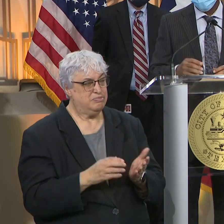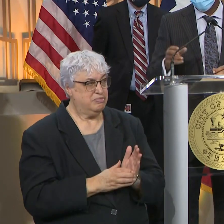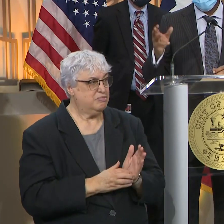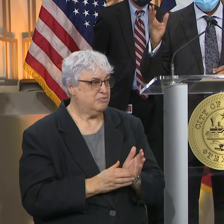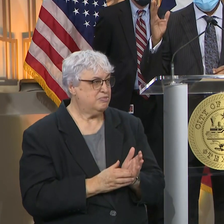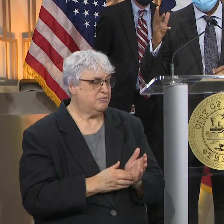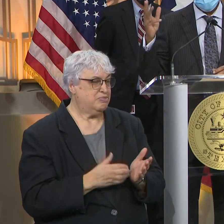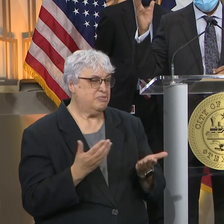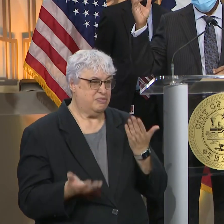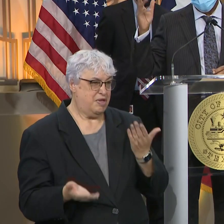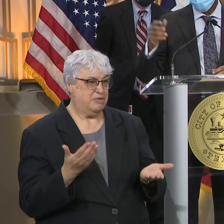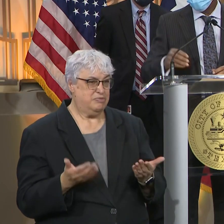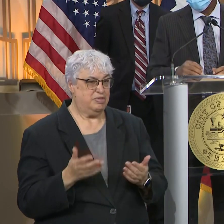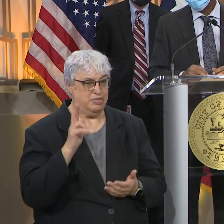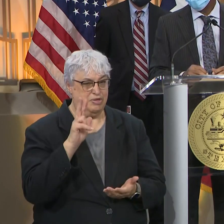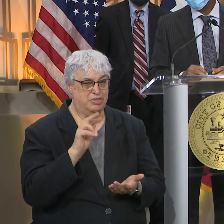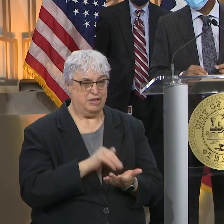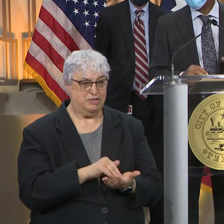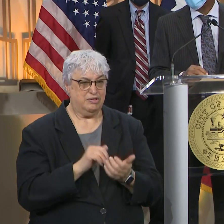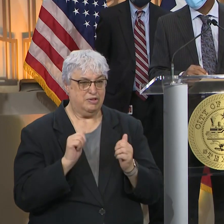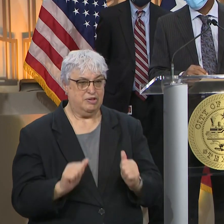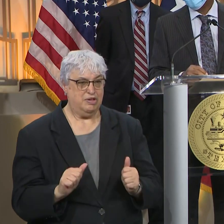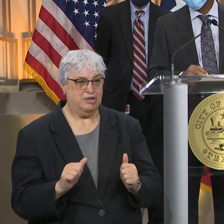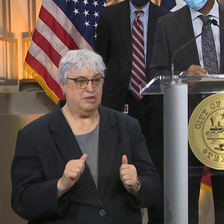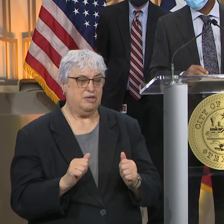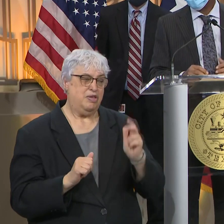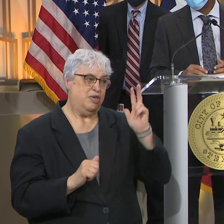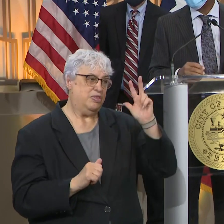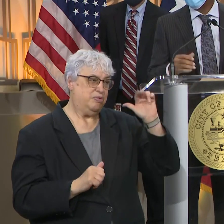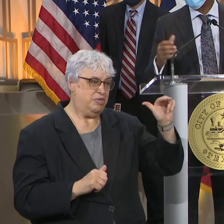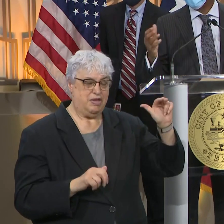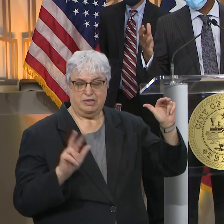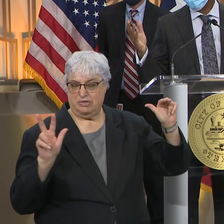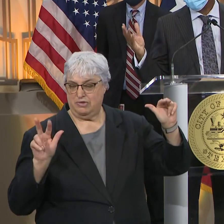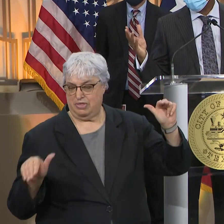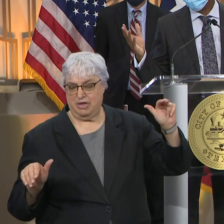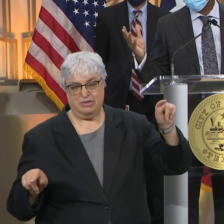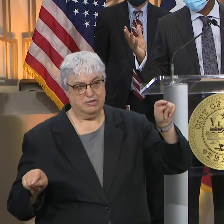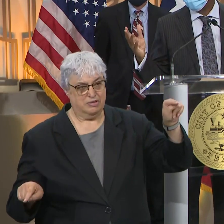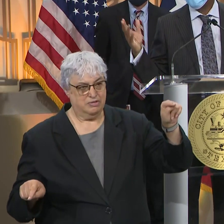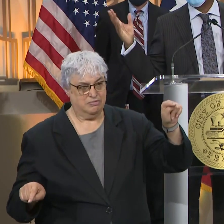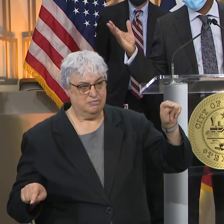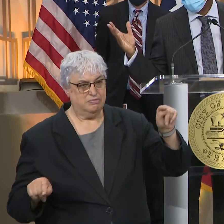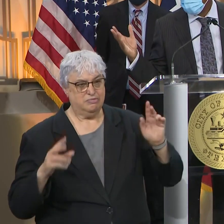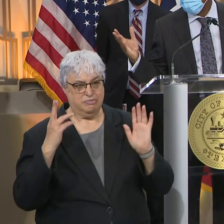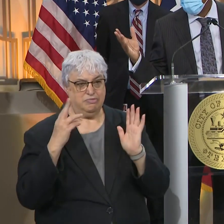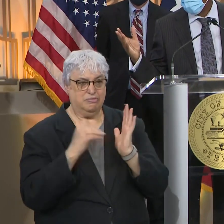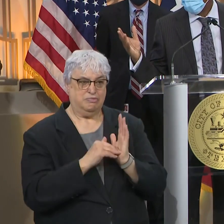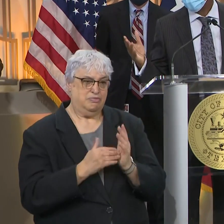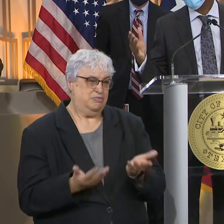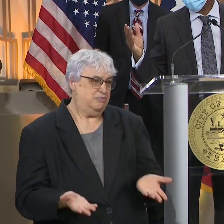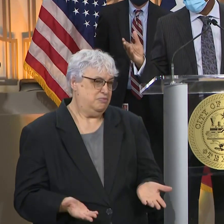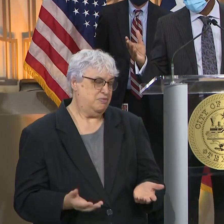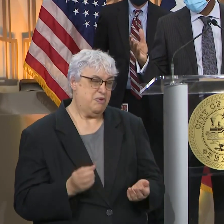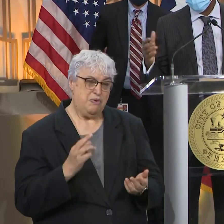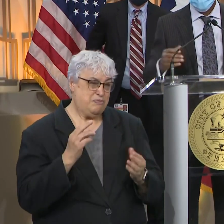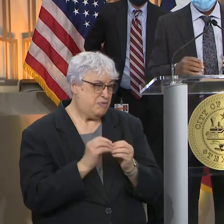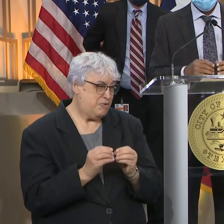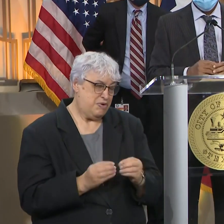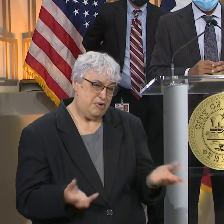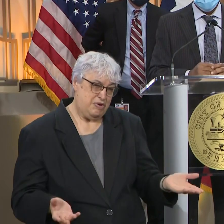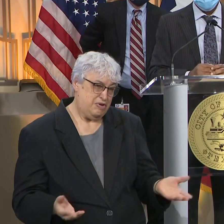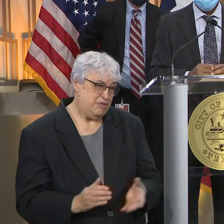let's say you could have, we could, let's say 3,000 could have been issued at one, 3,000 could have been issued at another, you could easily have done 6,000 or more.